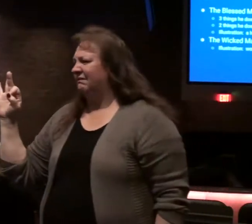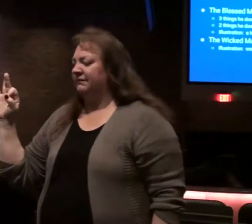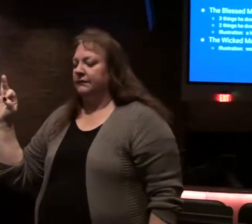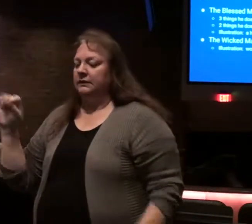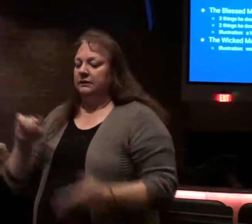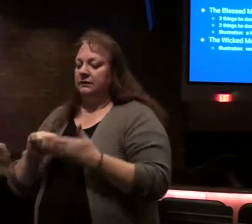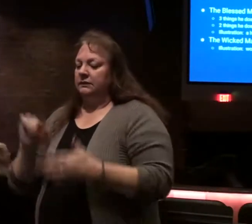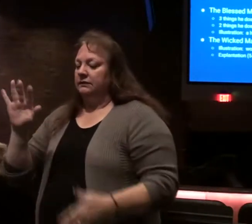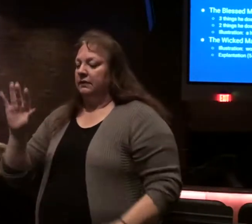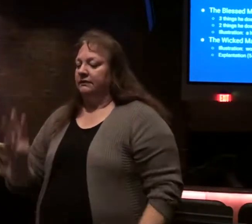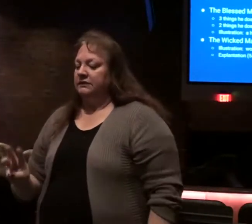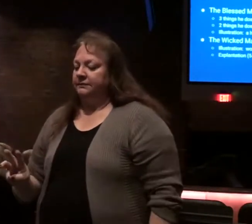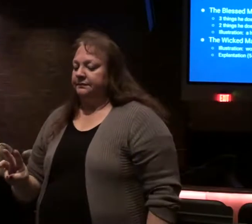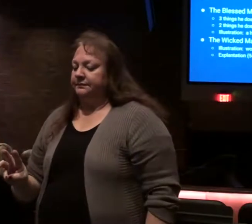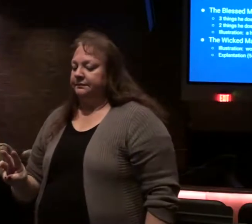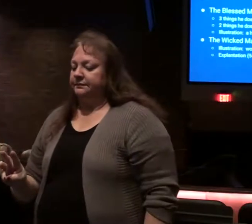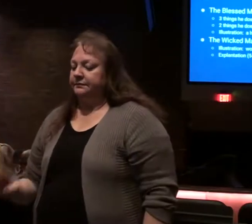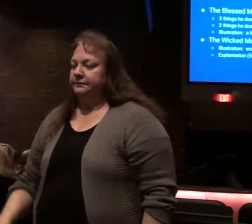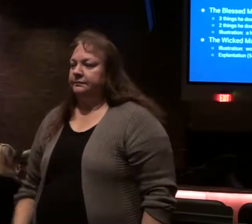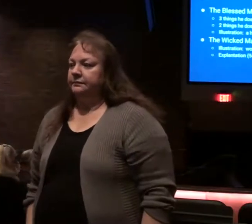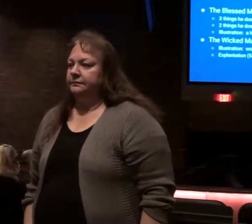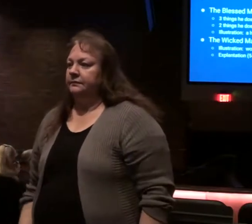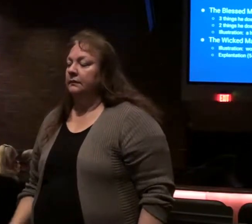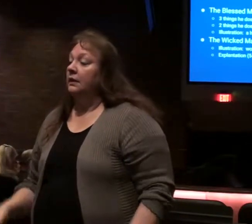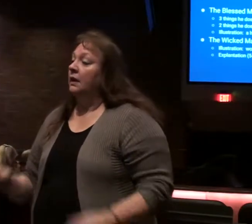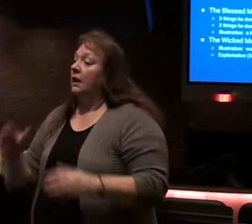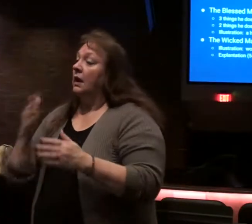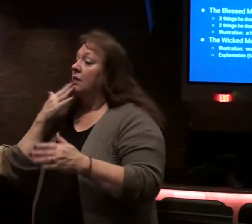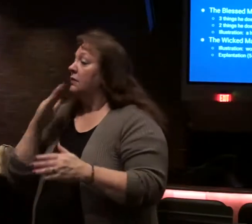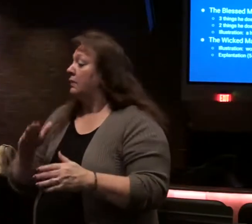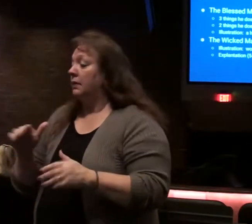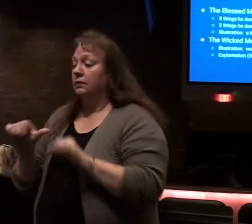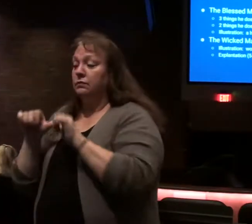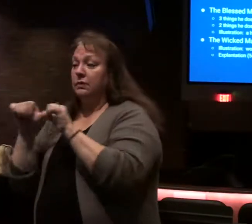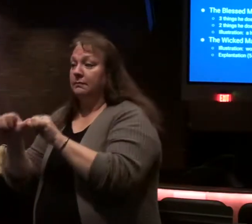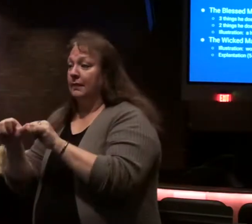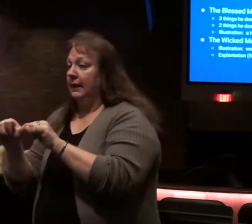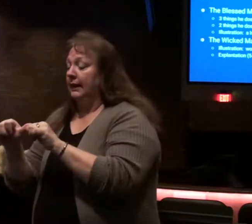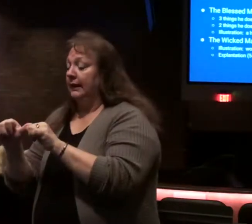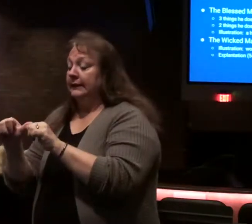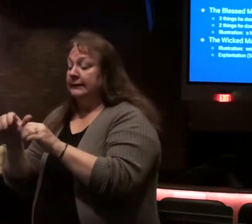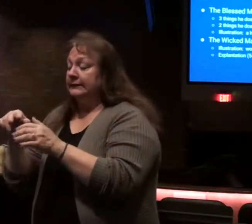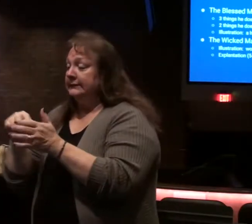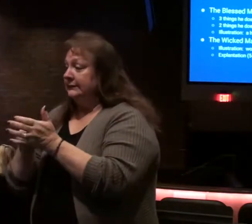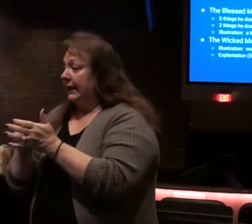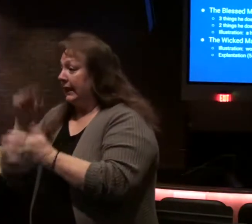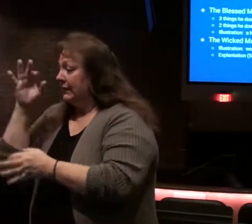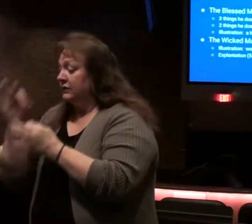verse five and six explain the picture therefore the wicked will not stand in the judgment or sinners in the assembly of the righteous